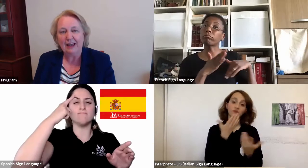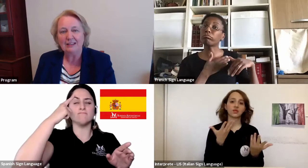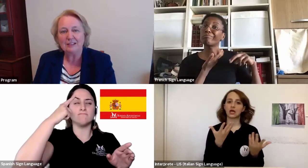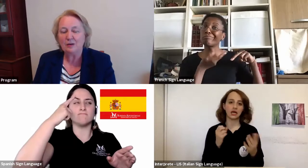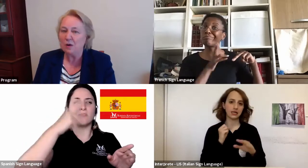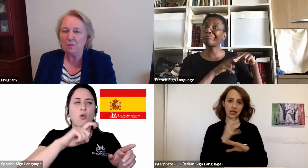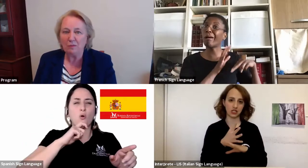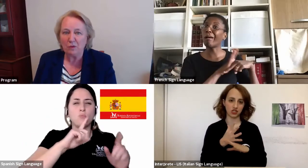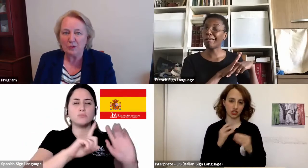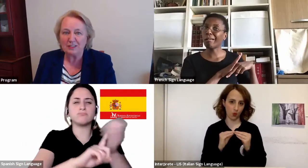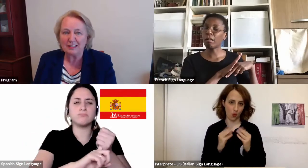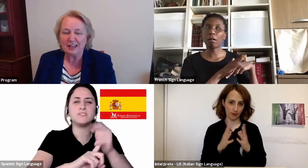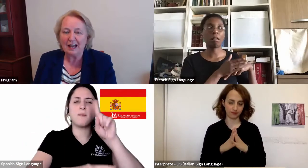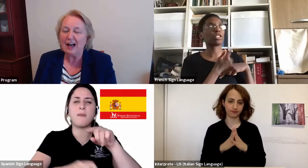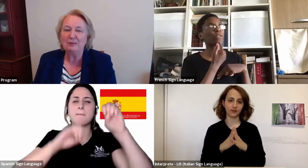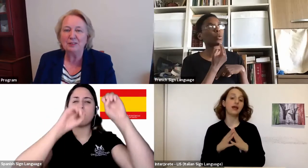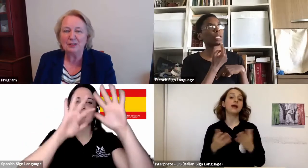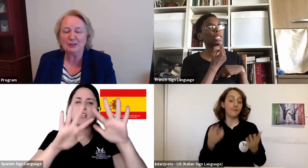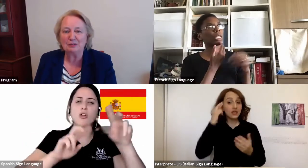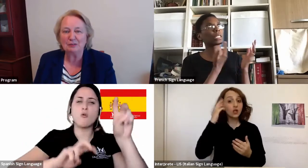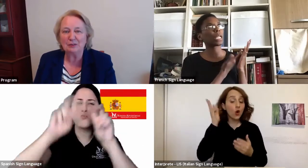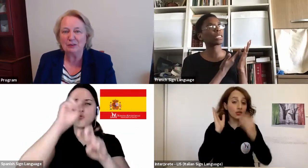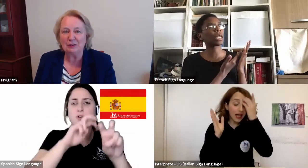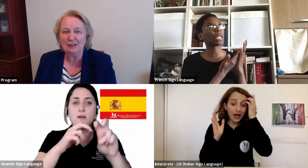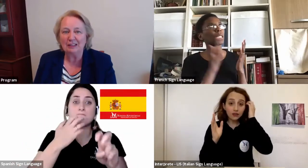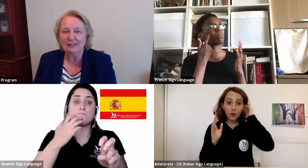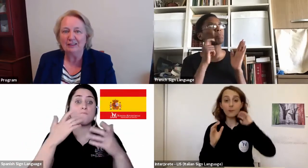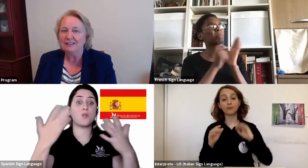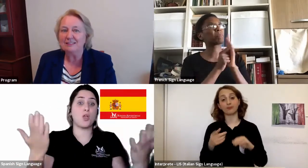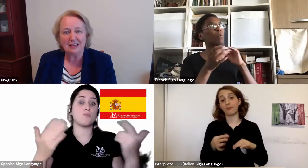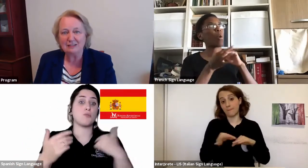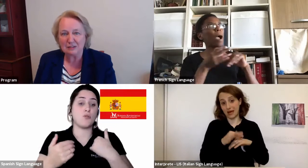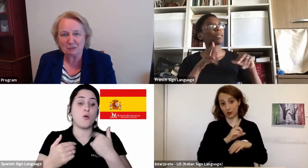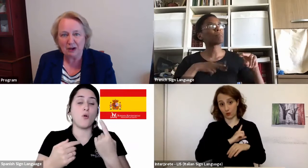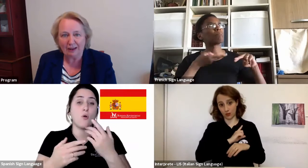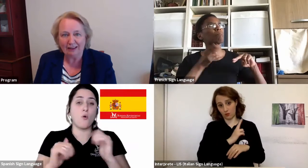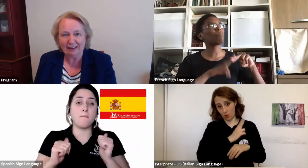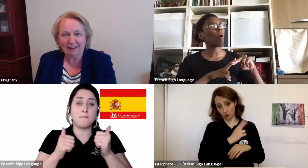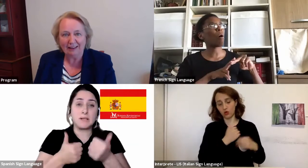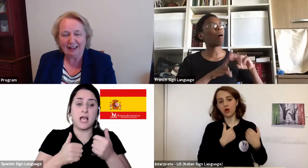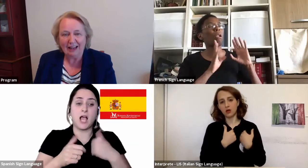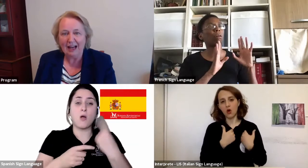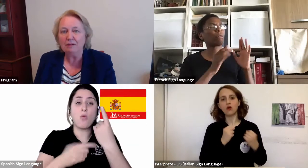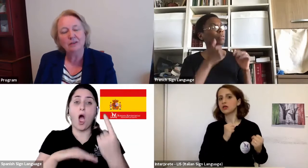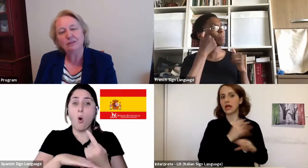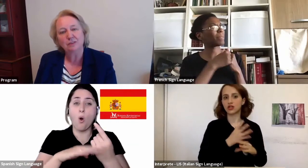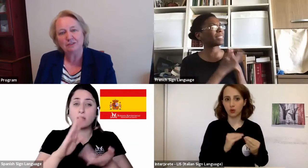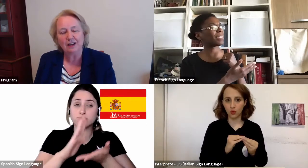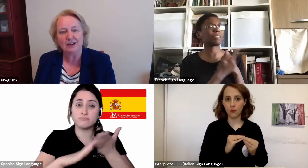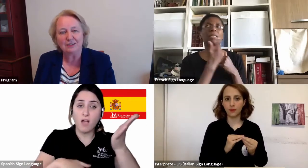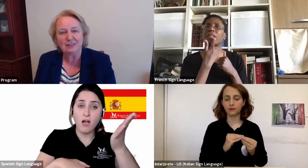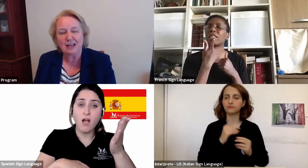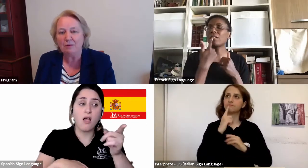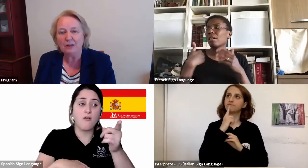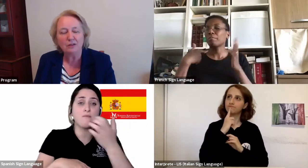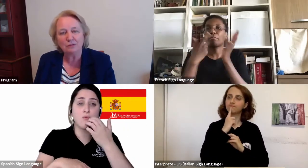And so on my walks, I would look for the signs of spring. I would look for the